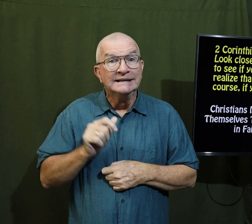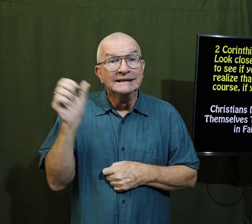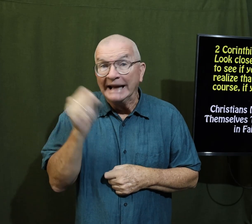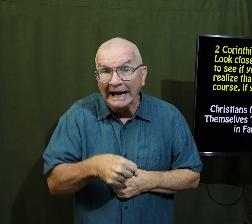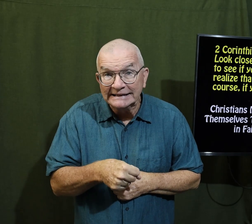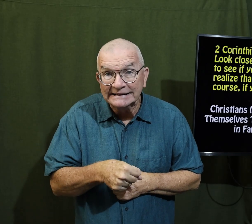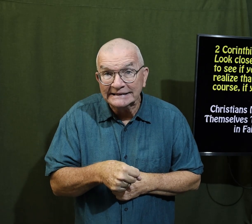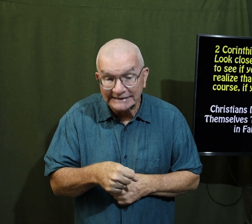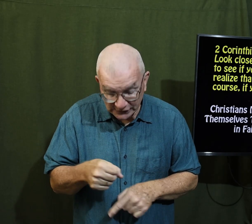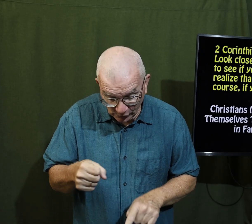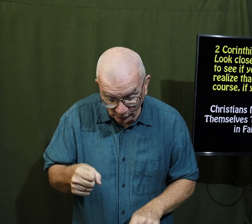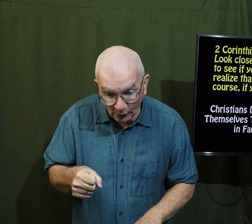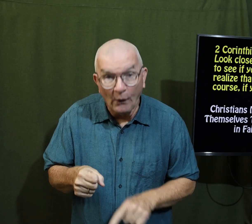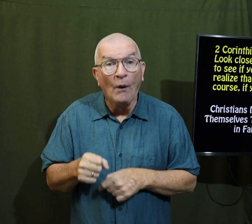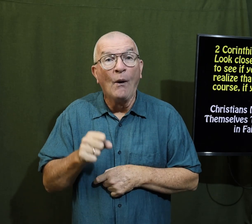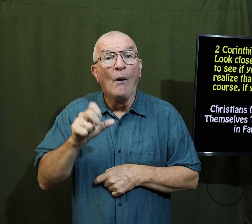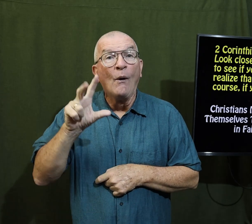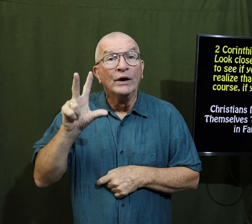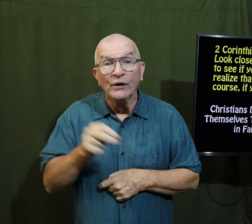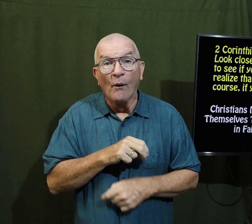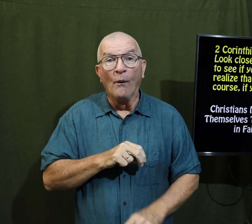yes or no